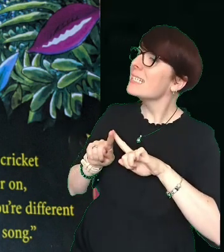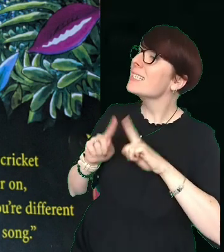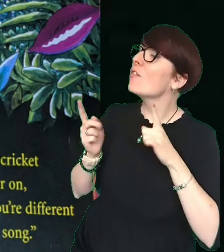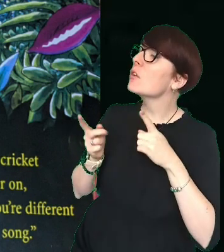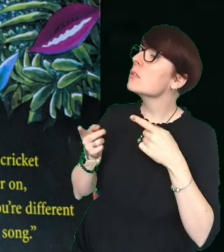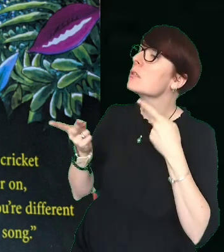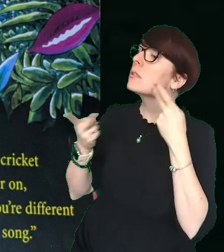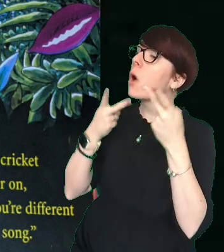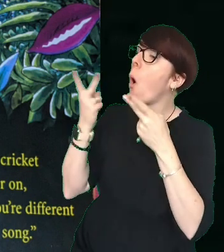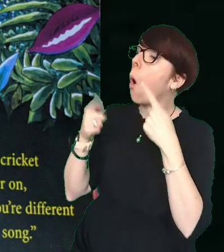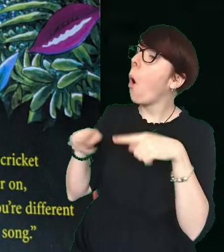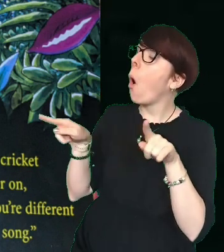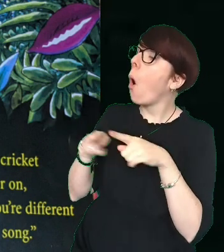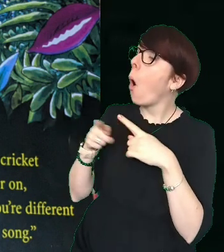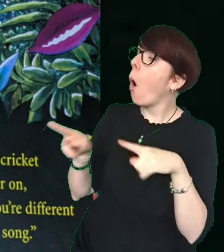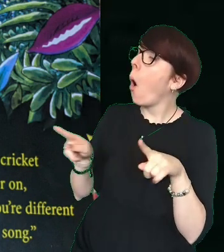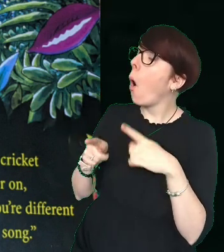you just need a different song.